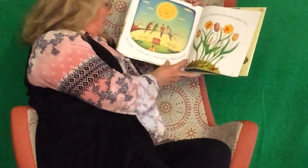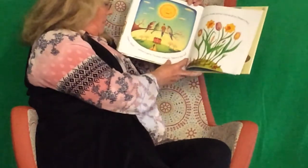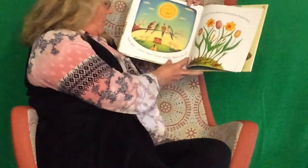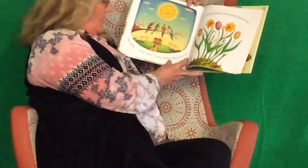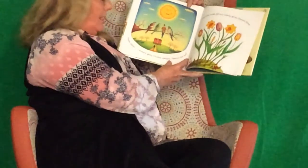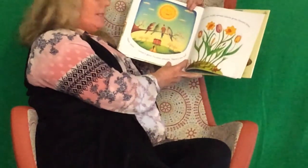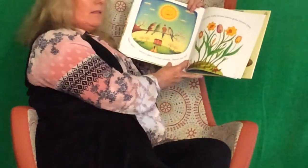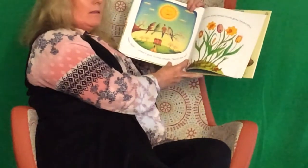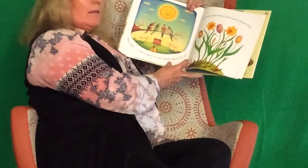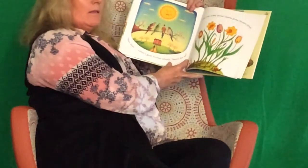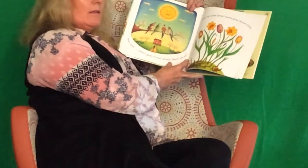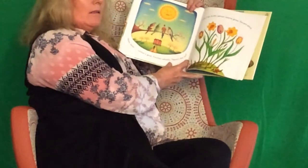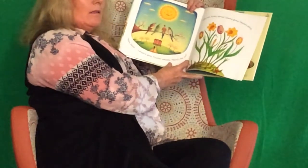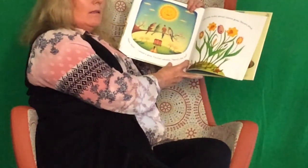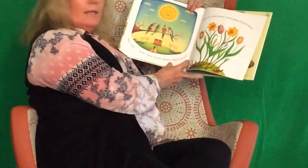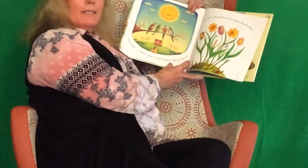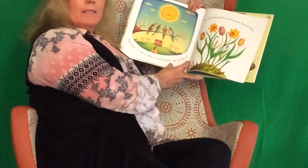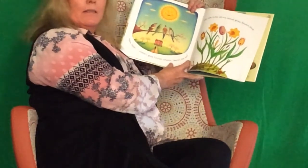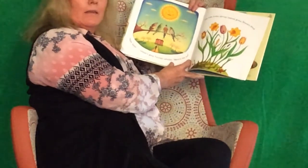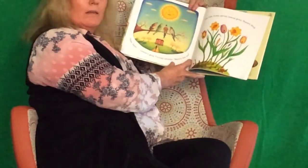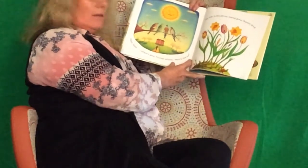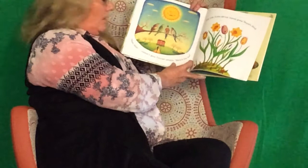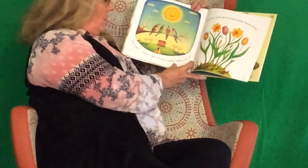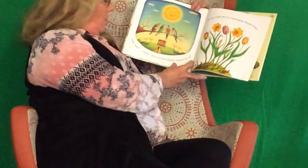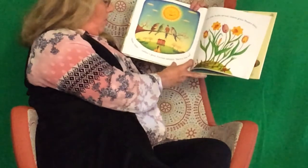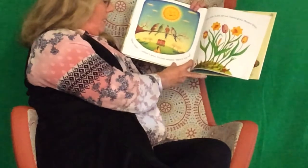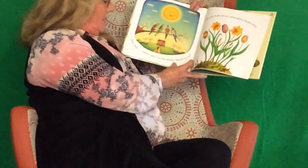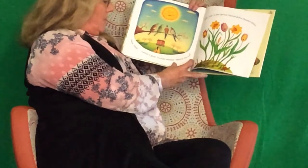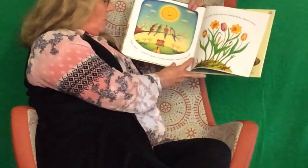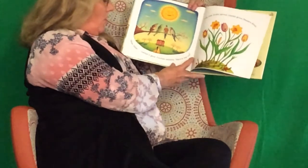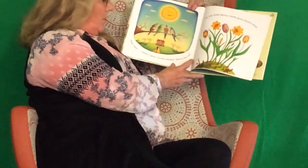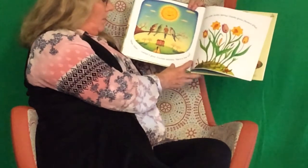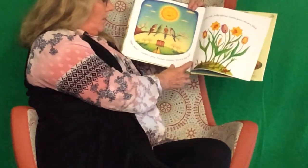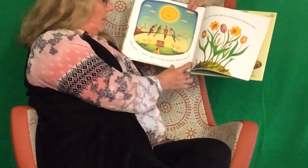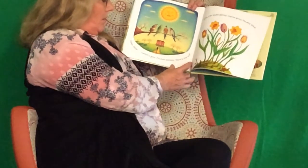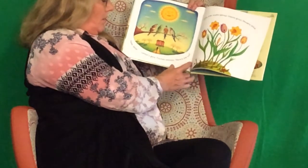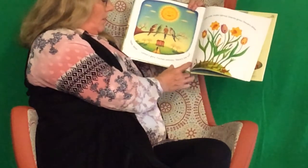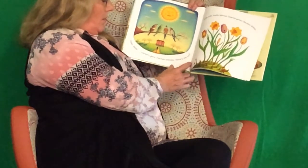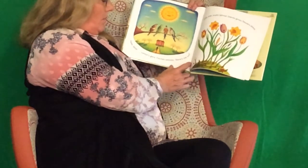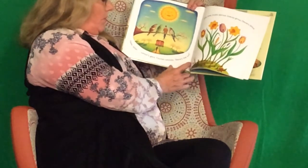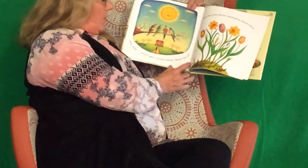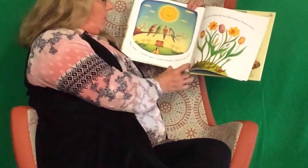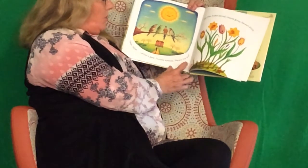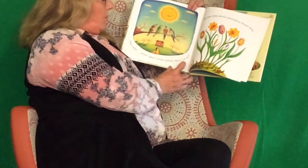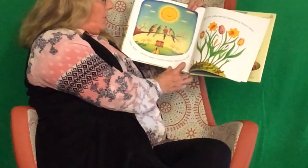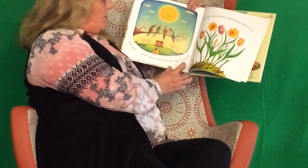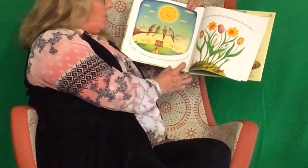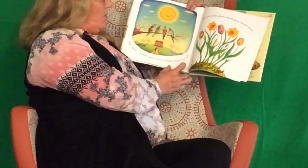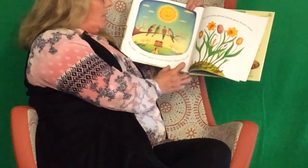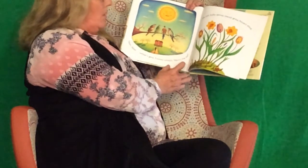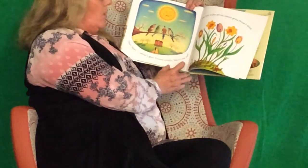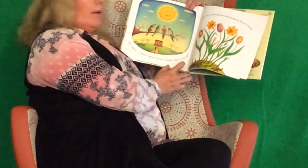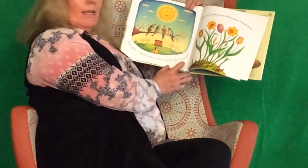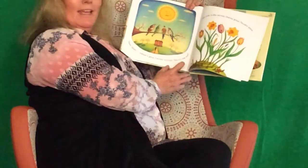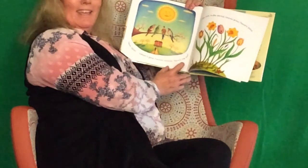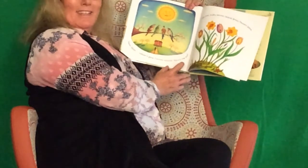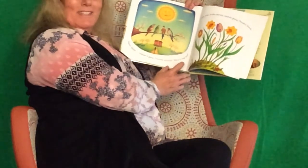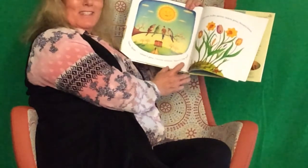Listen, listen. Winter's gone. Birds whistle.